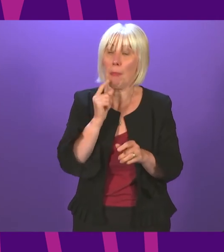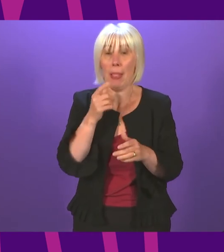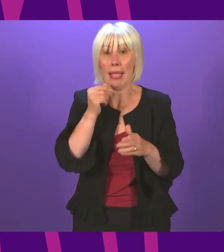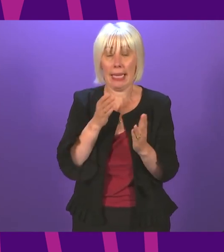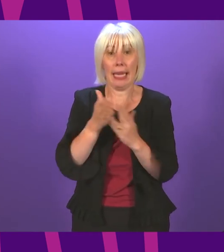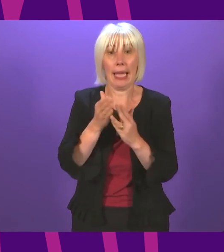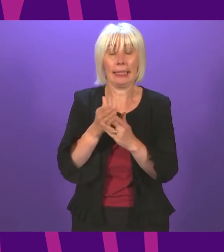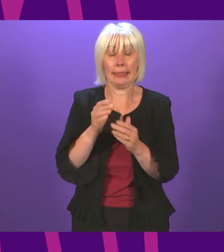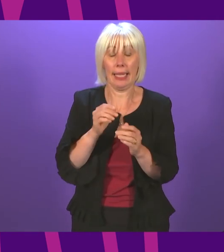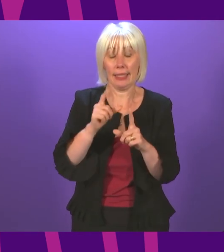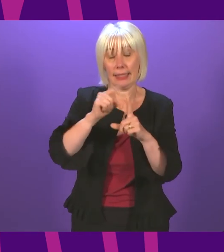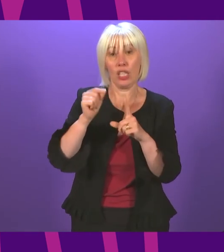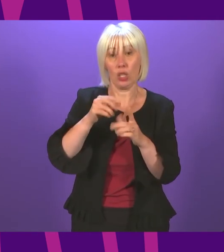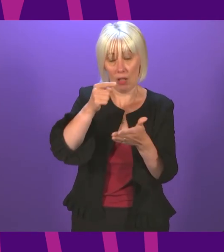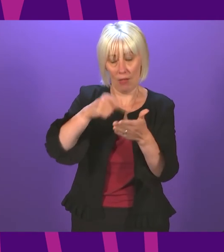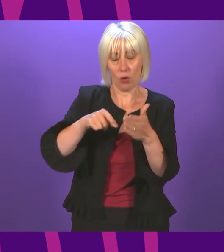system